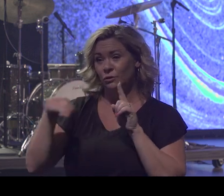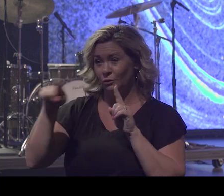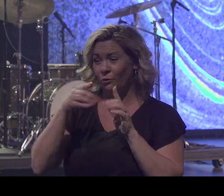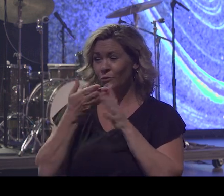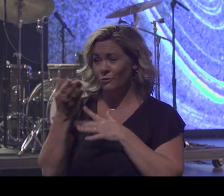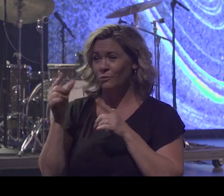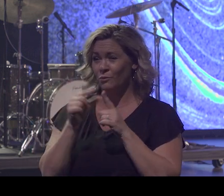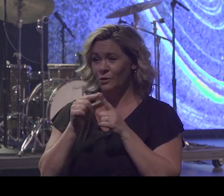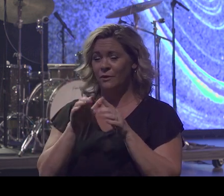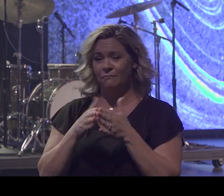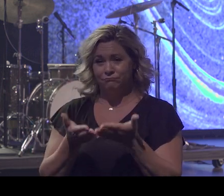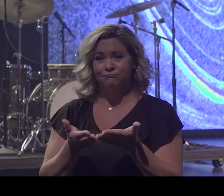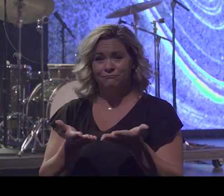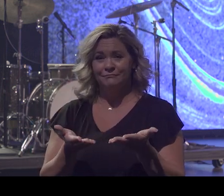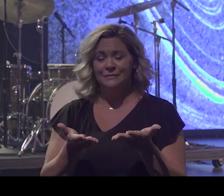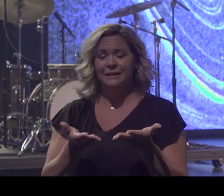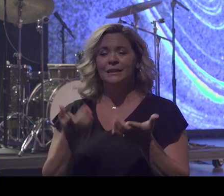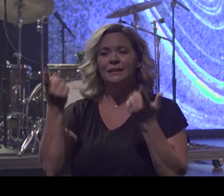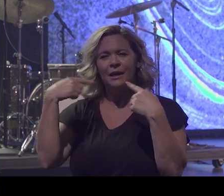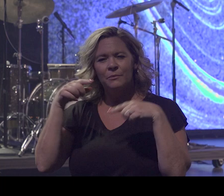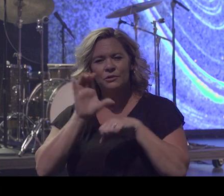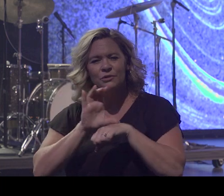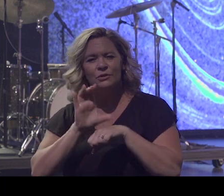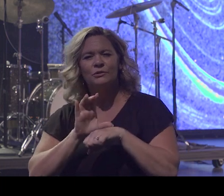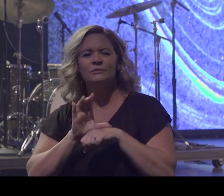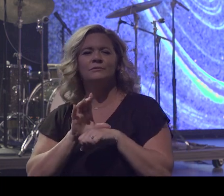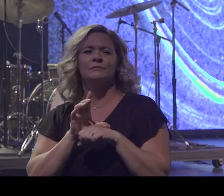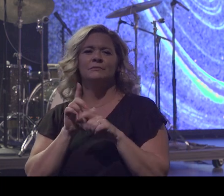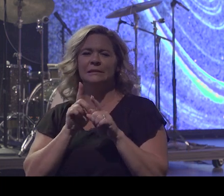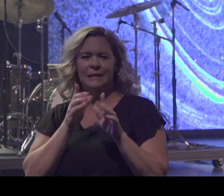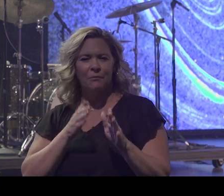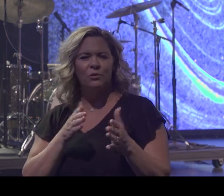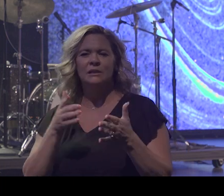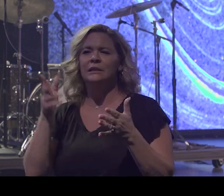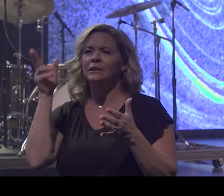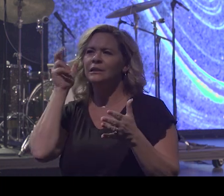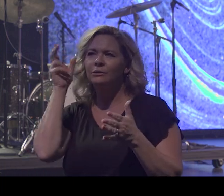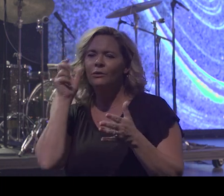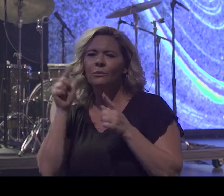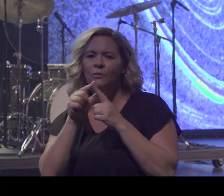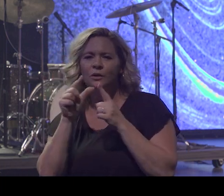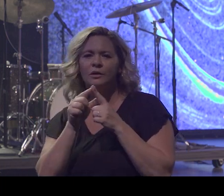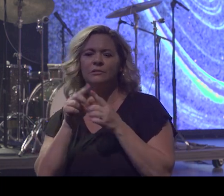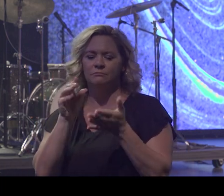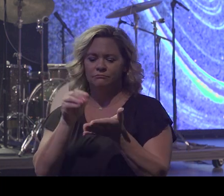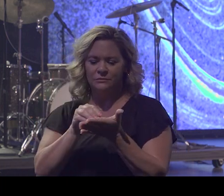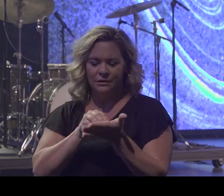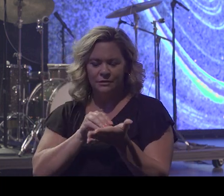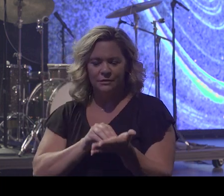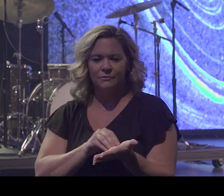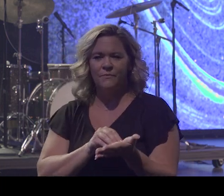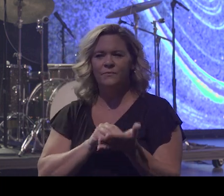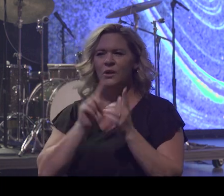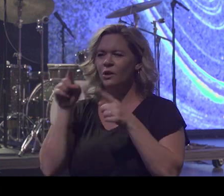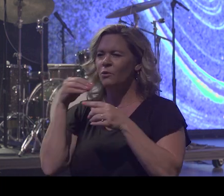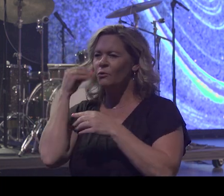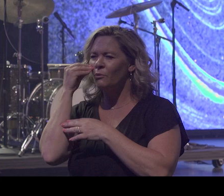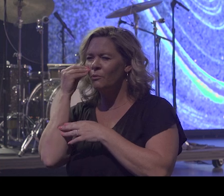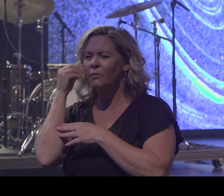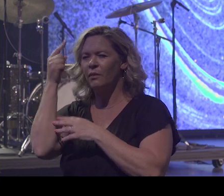Coming to church, being a disciple, hearing the word, taking notes, and going home and chewing on it. If you chew on it,